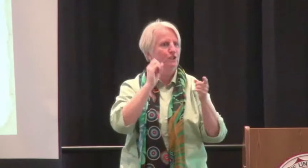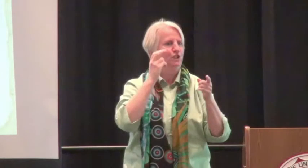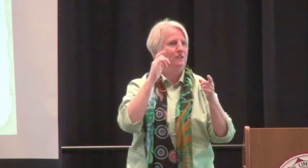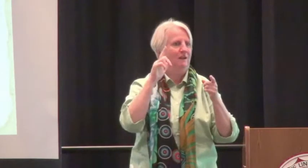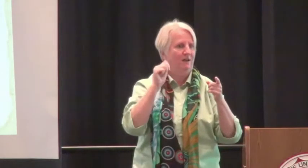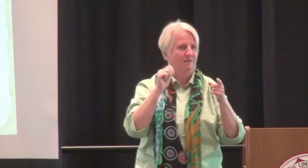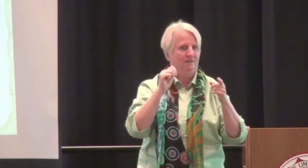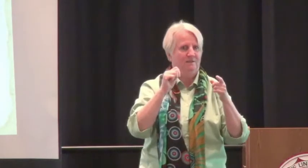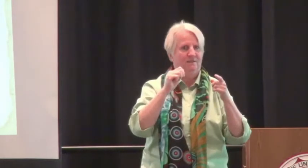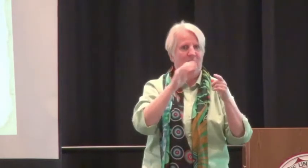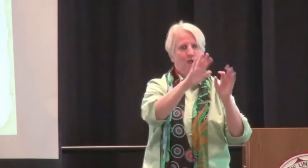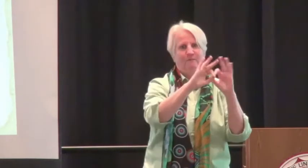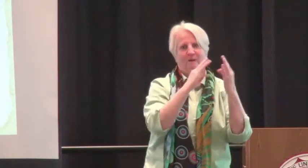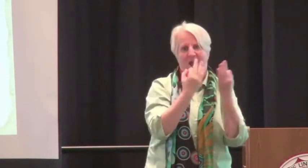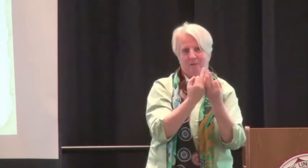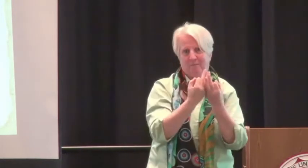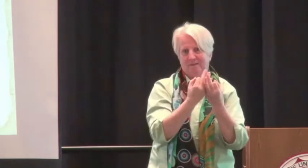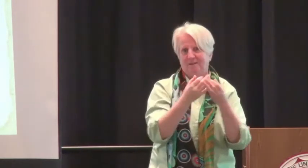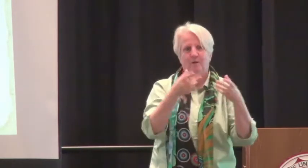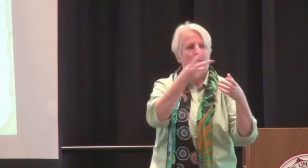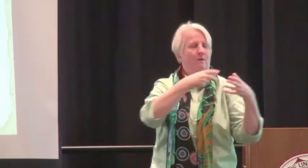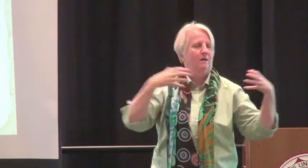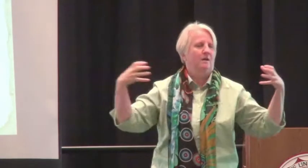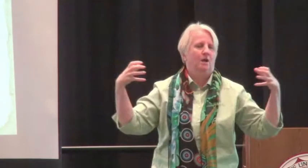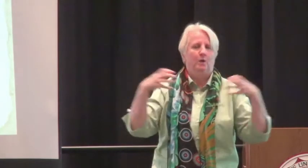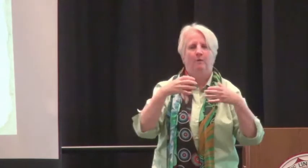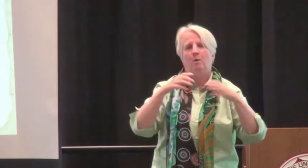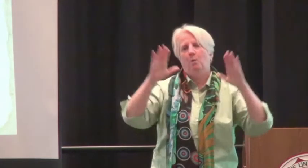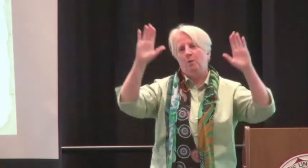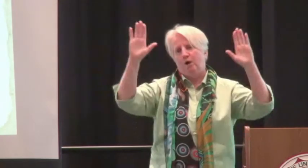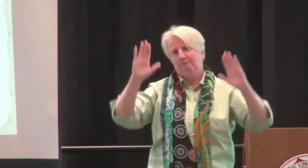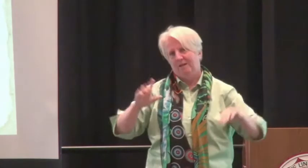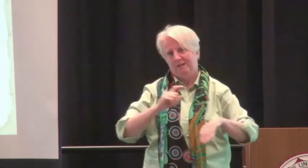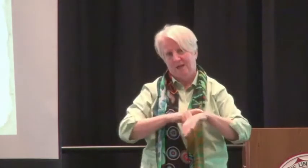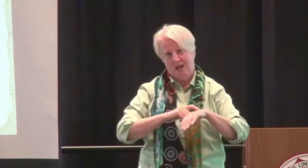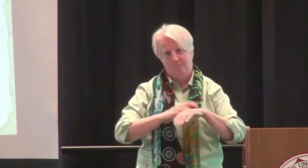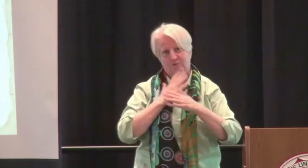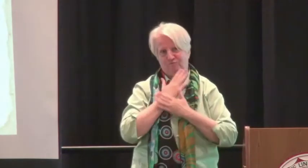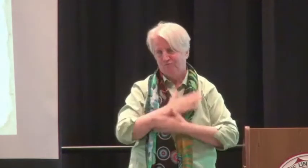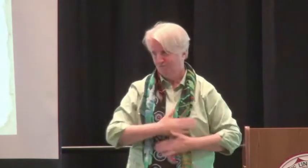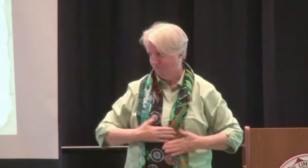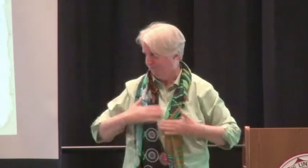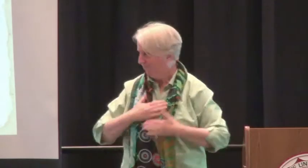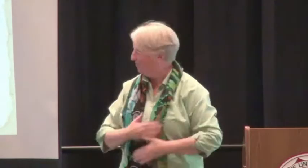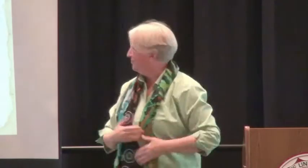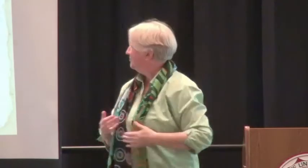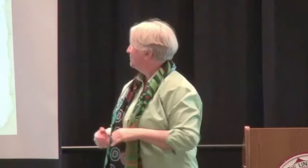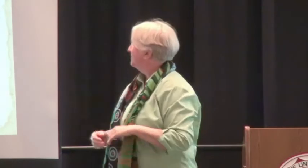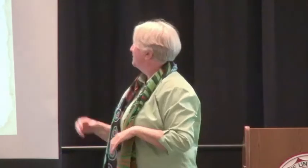opportunities. We went to Ixtapa and have an amazing gathering with other family members.